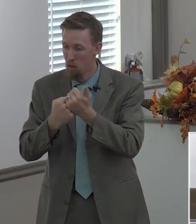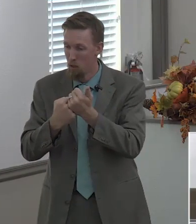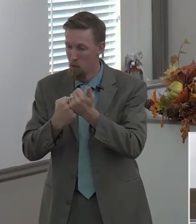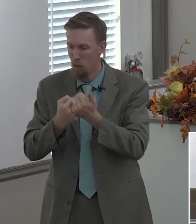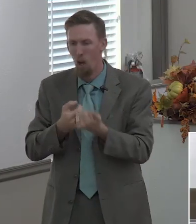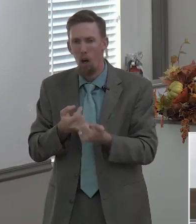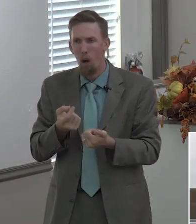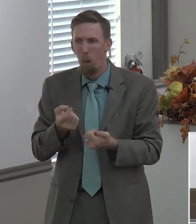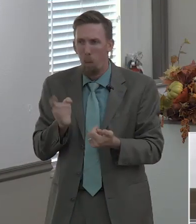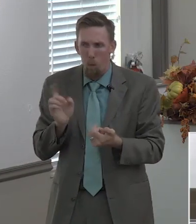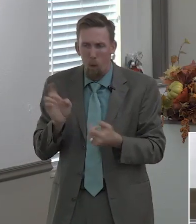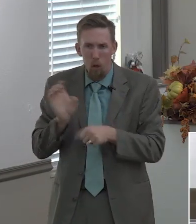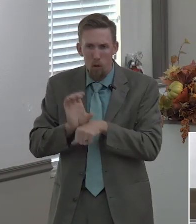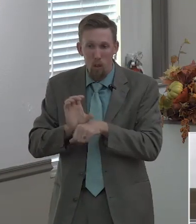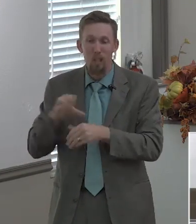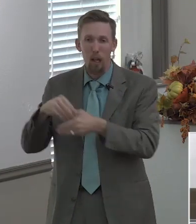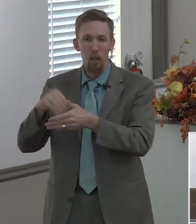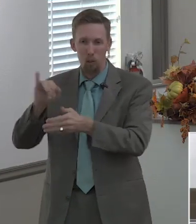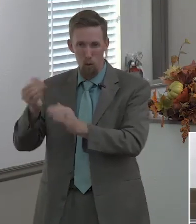in jerusalem